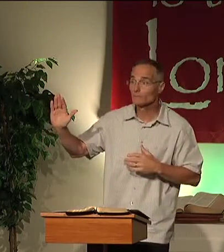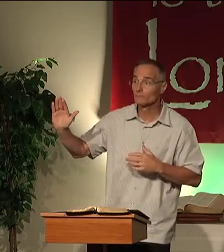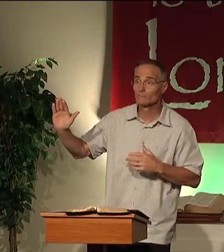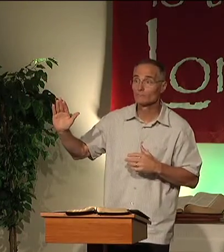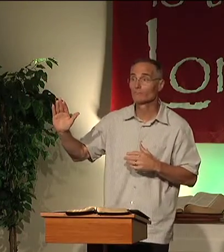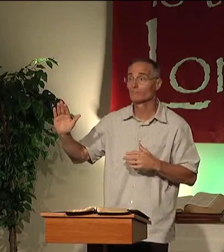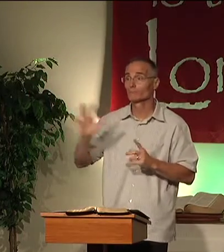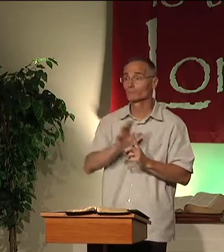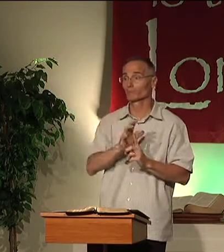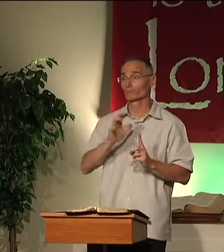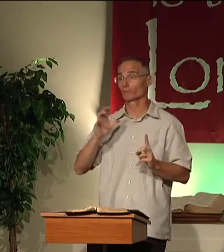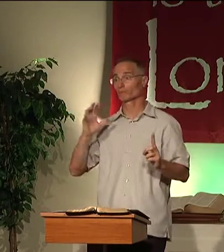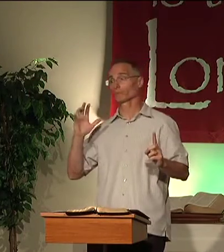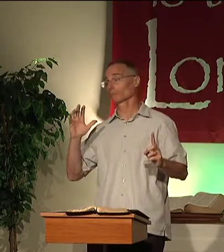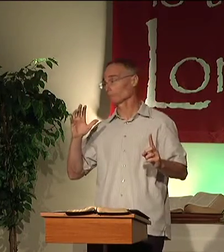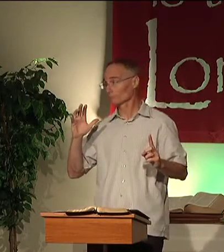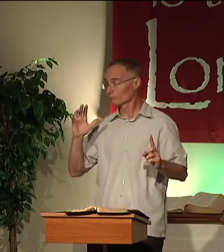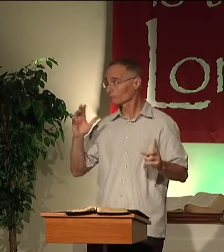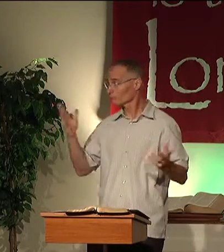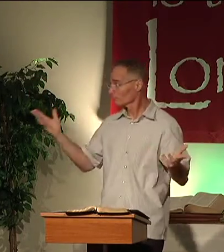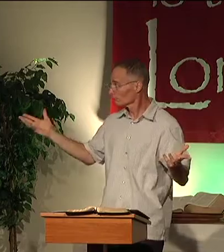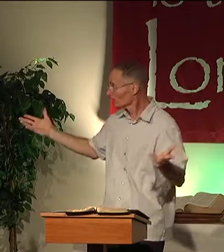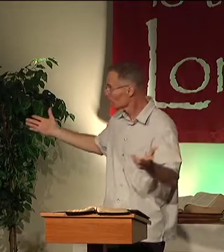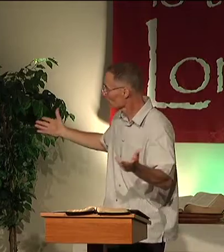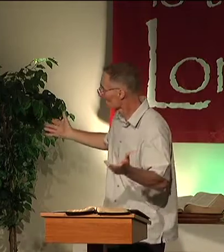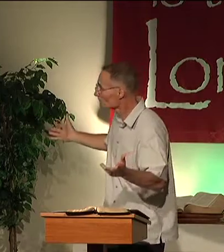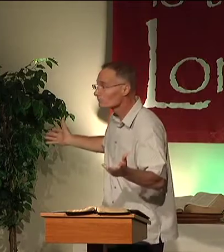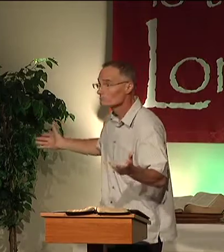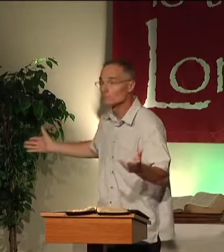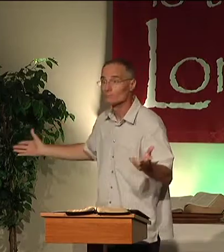Rejection. People shunning you.